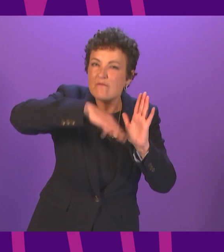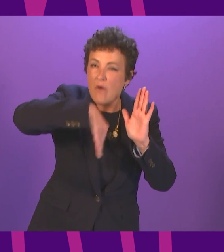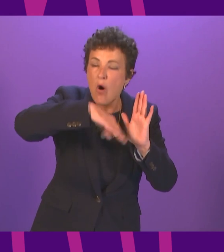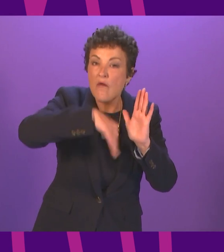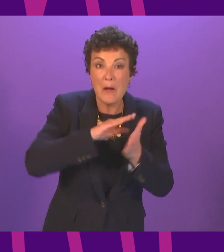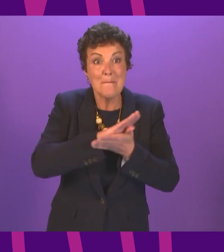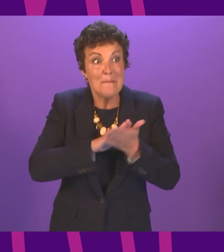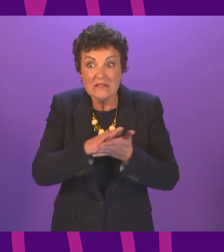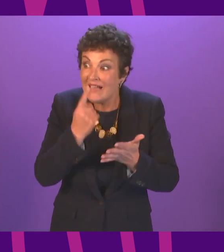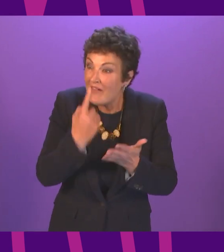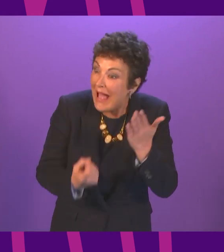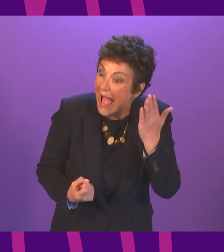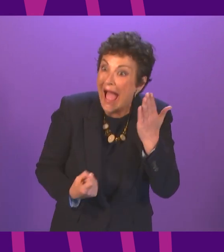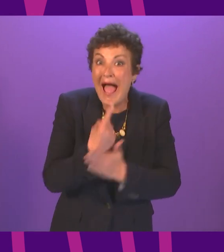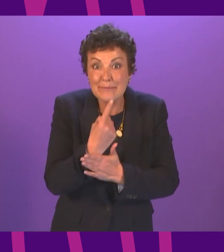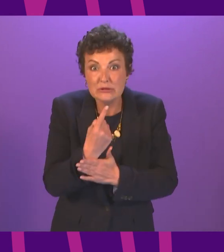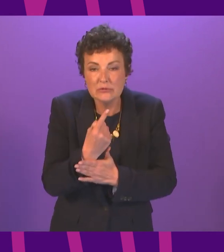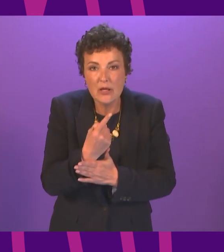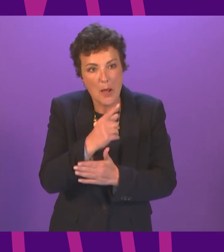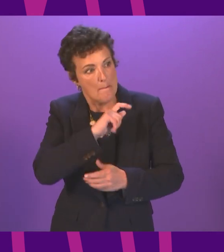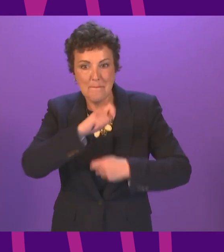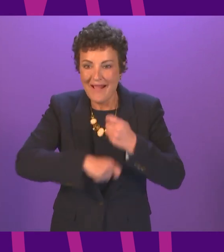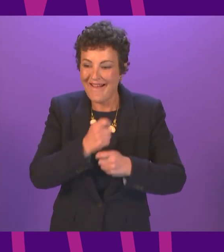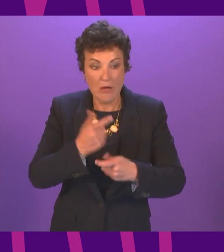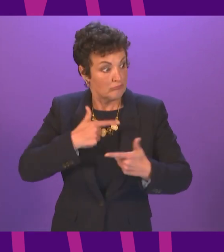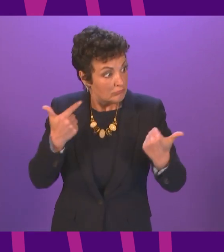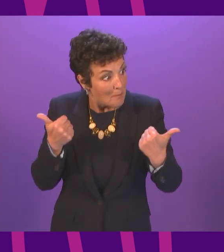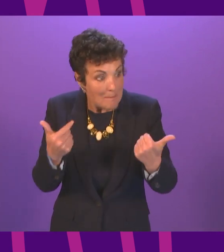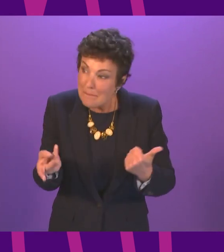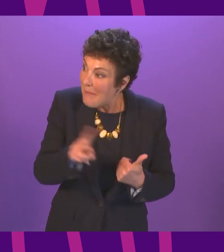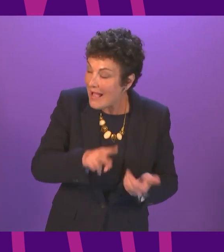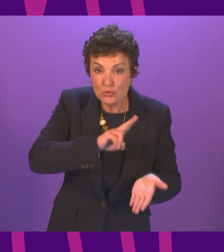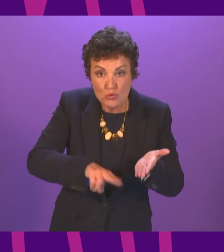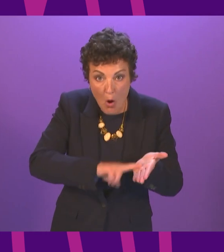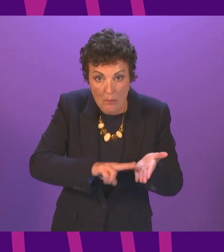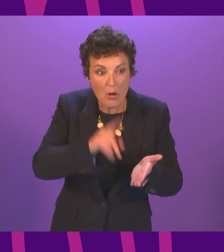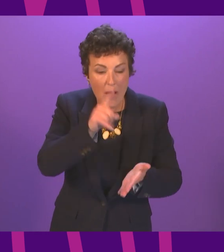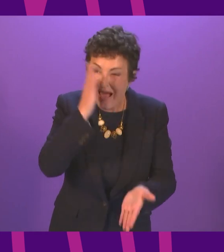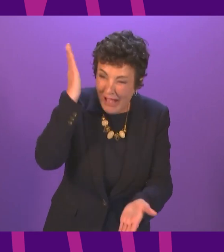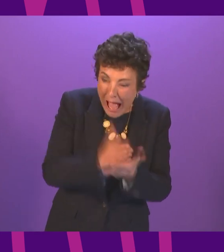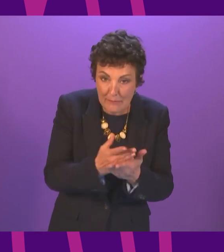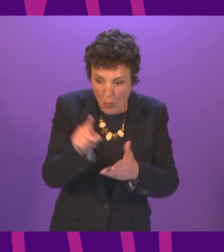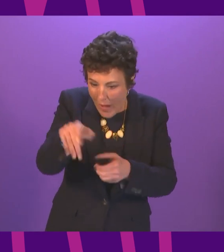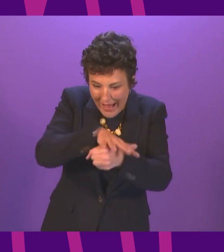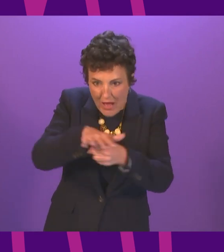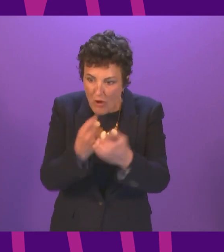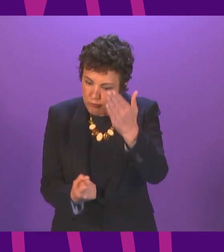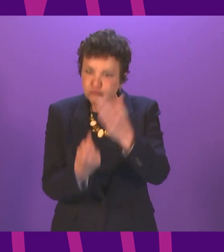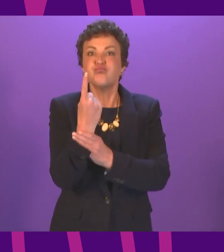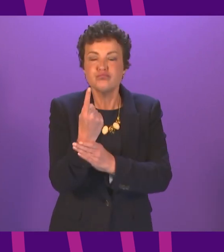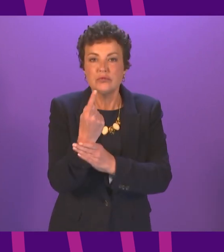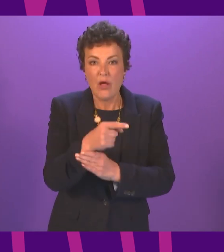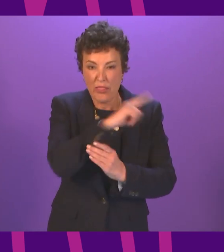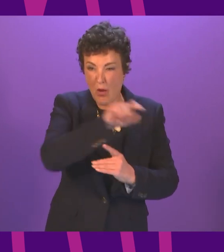with increasing cases and instead to take a more targeted approach using our high-performing test and protect system, enhanced